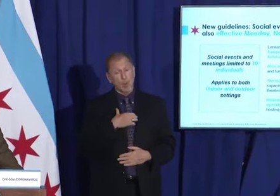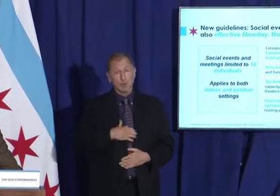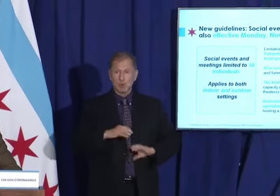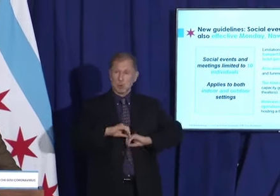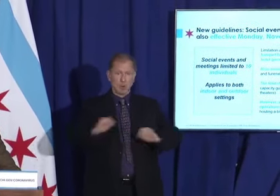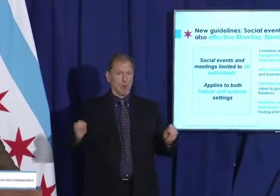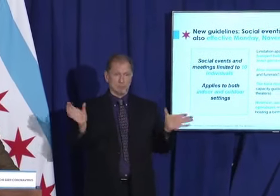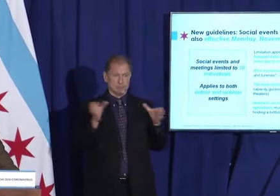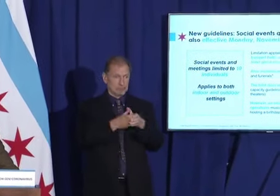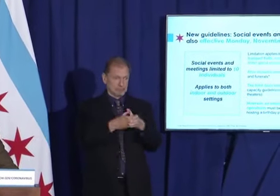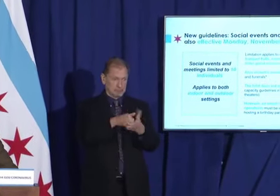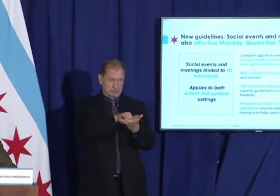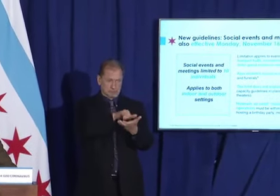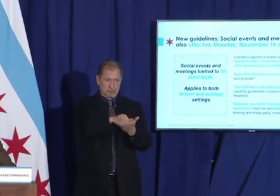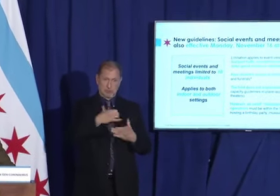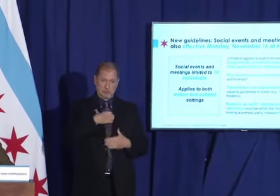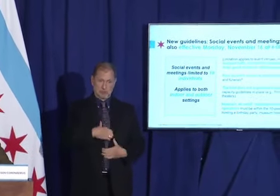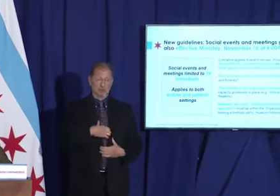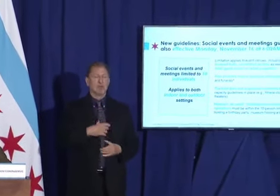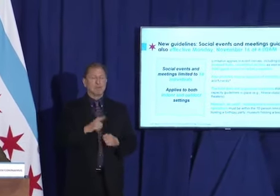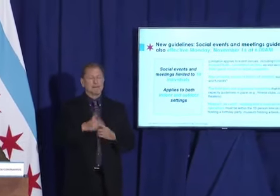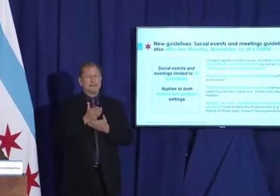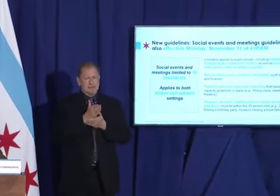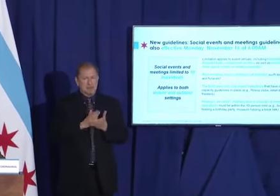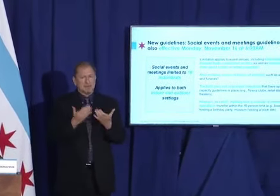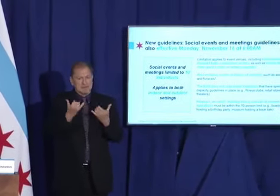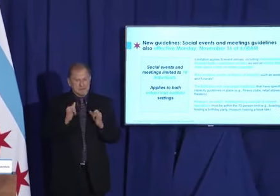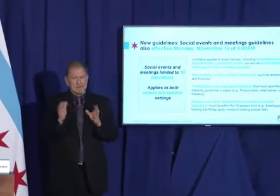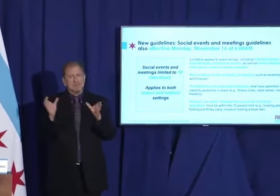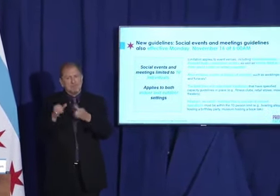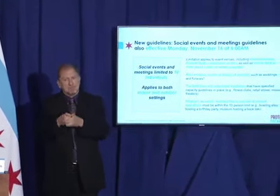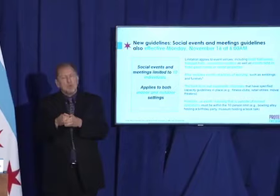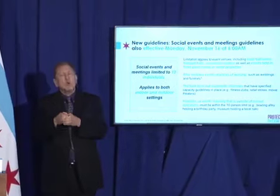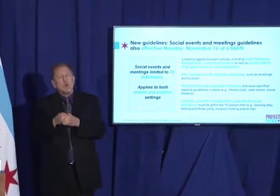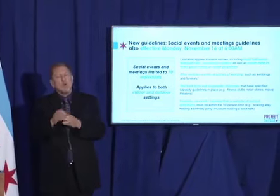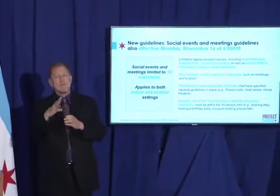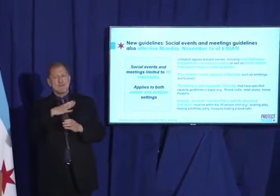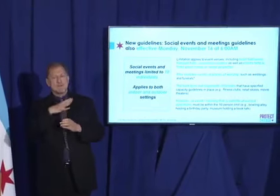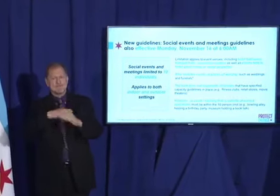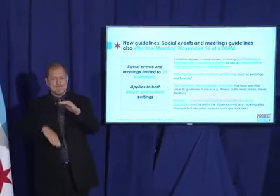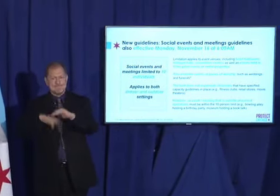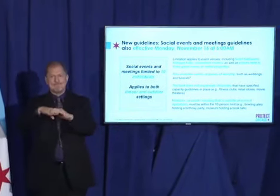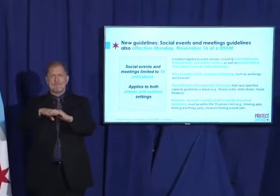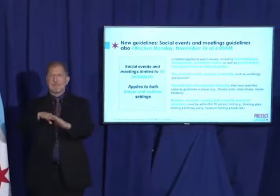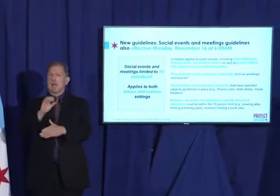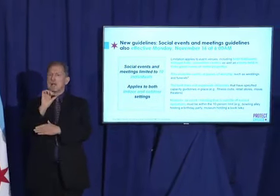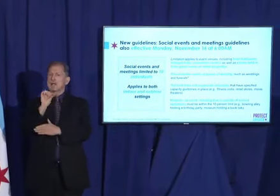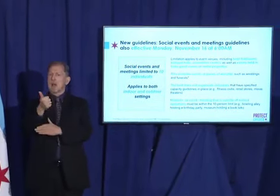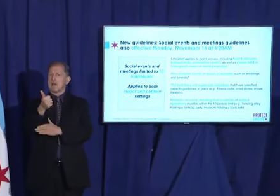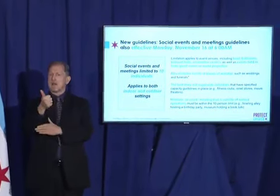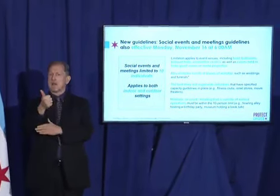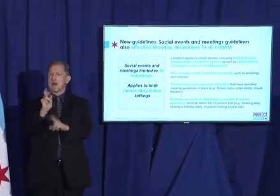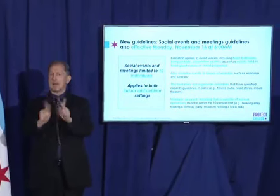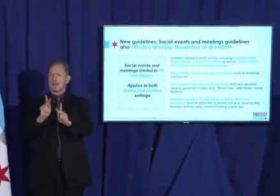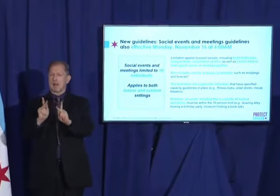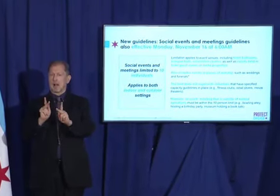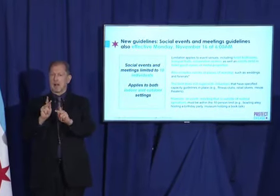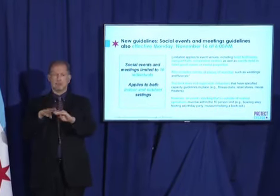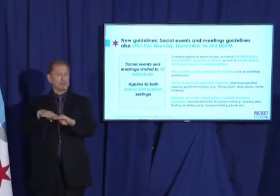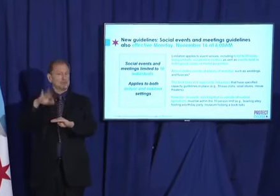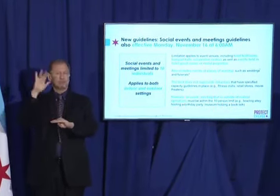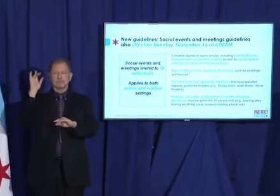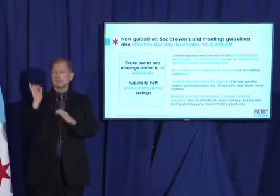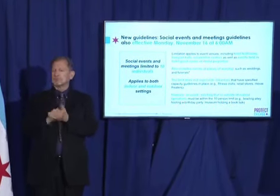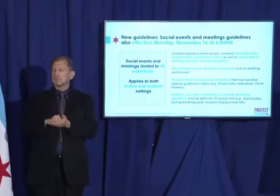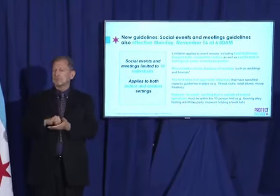But those that still take place now must be limited to no more than 10 individuals. And